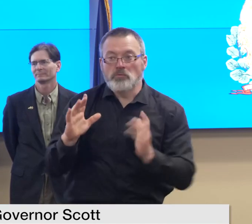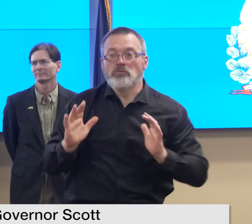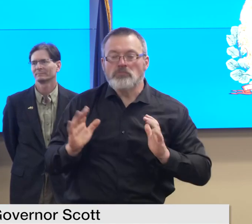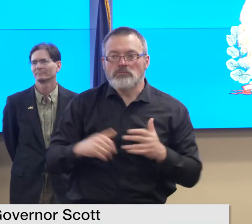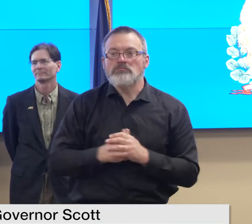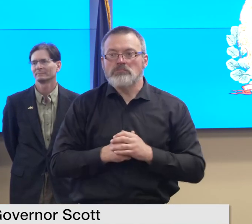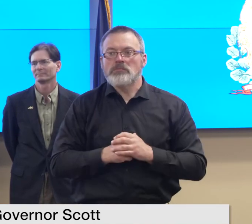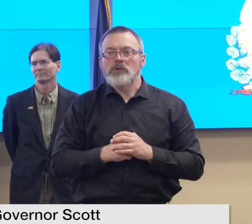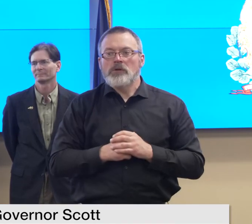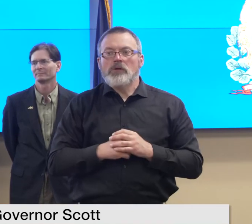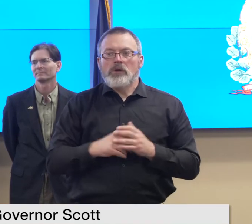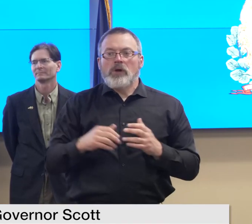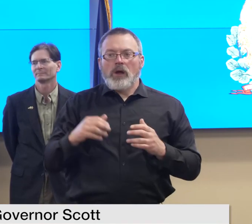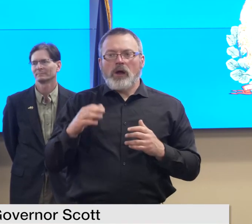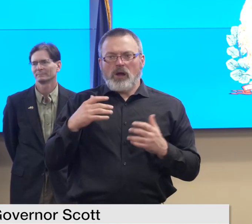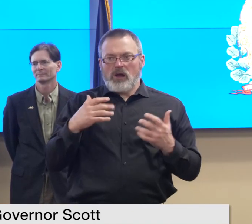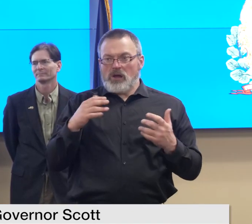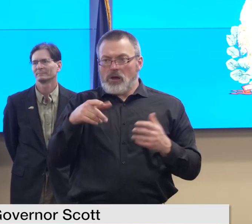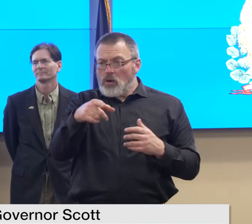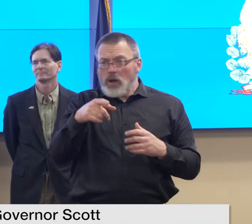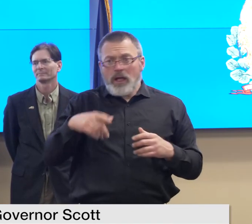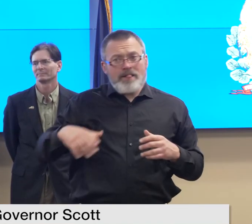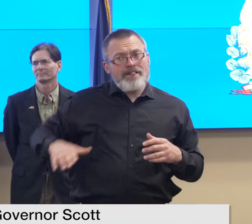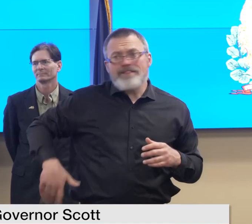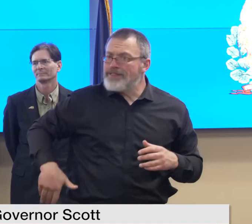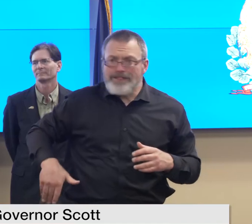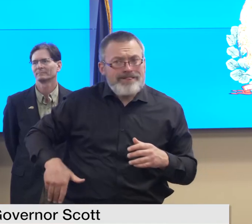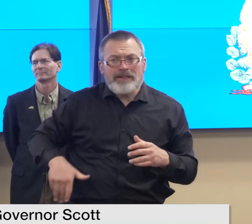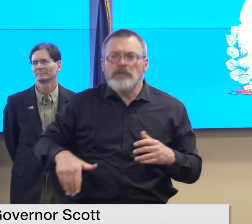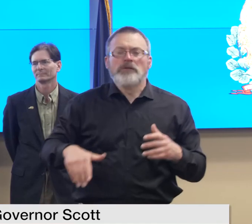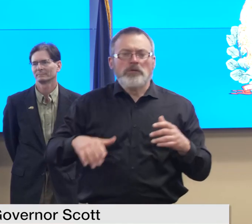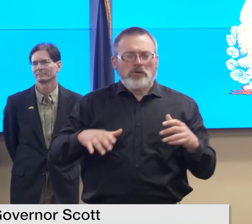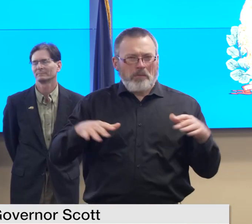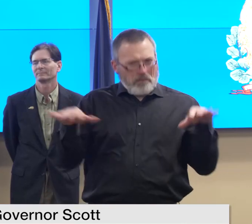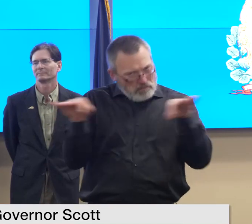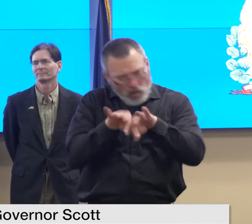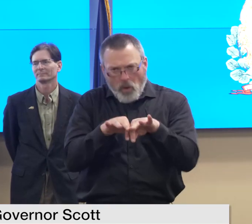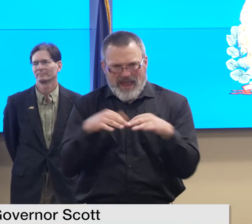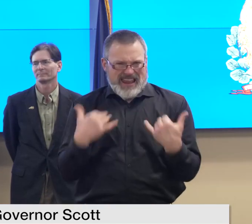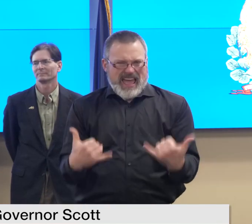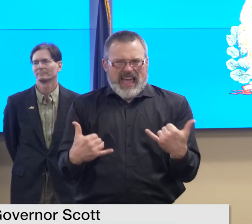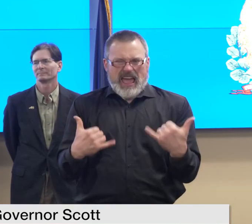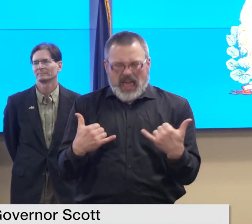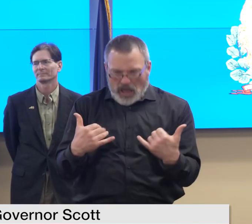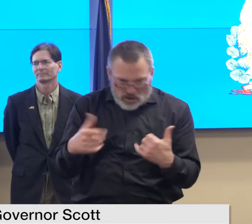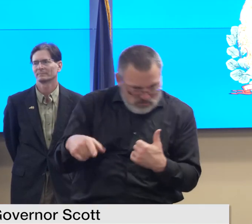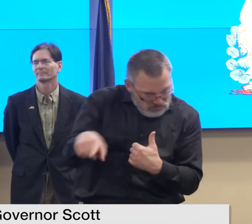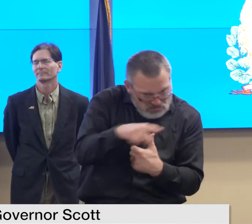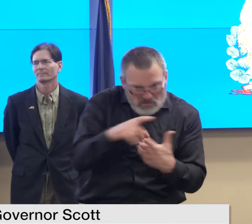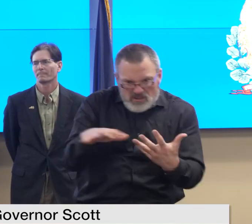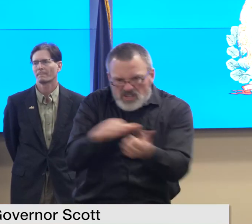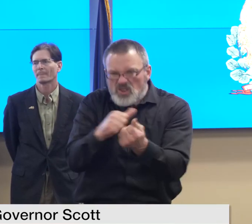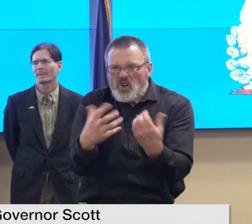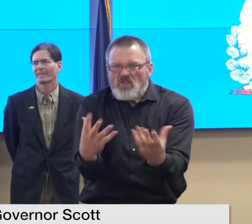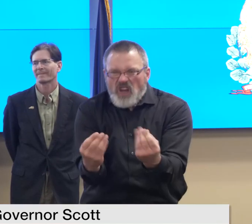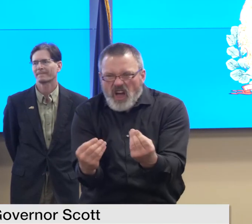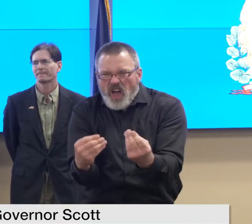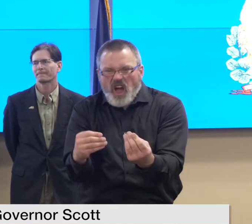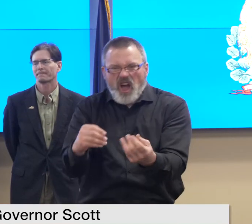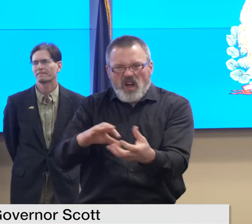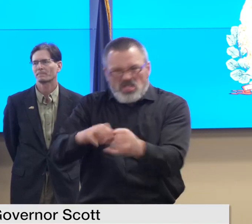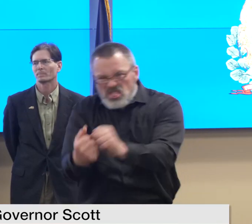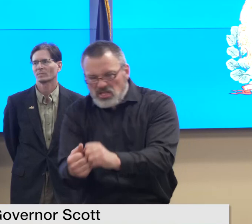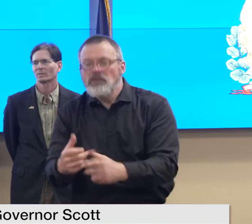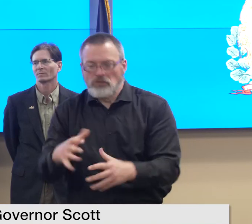get any water or wet items out of your house and move all flood related debris to the right of way we will